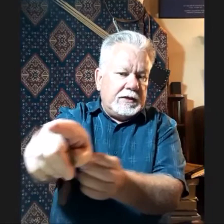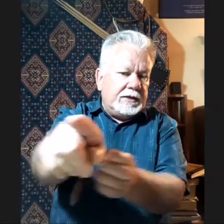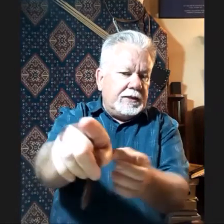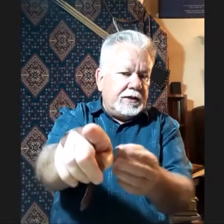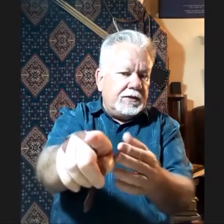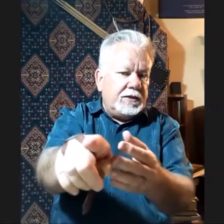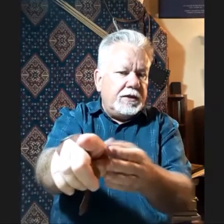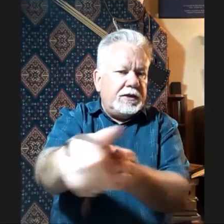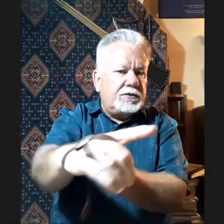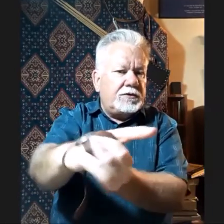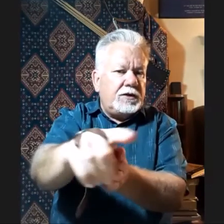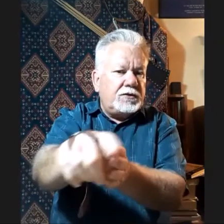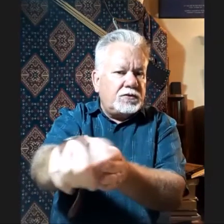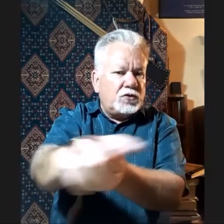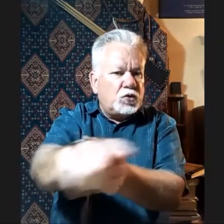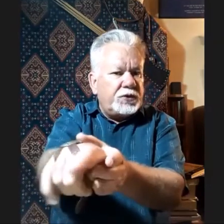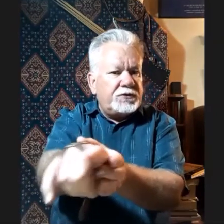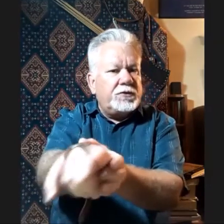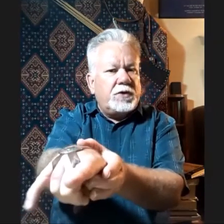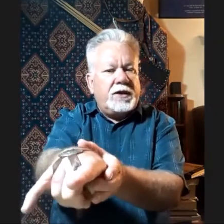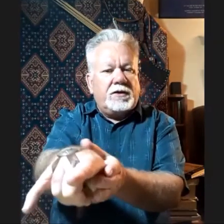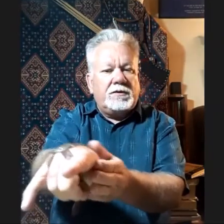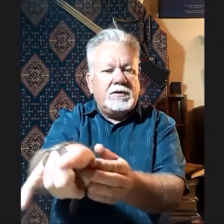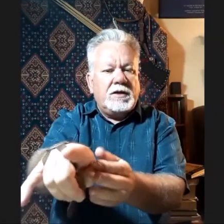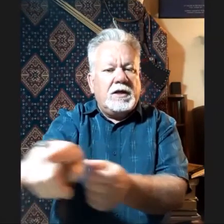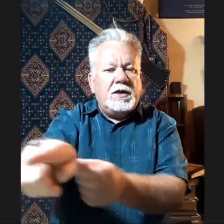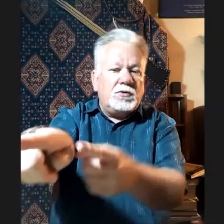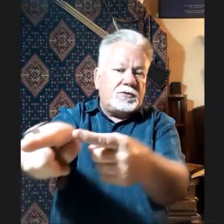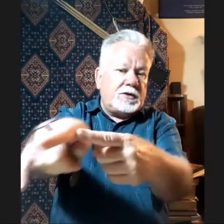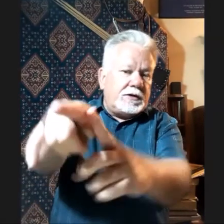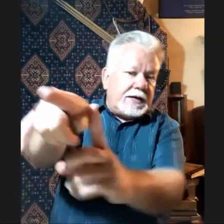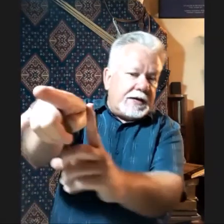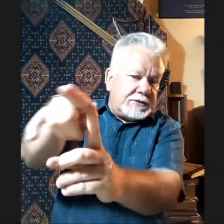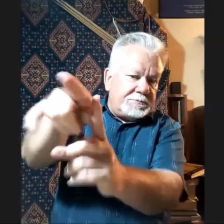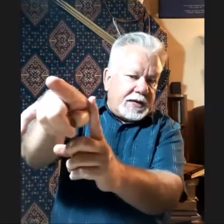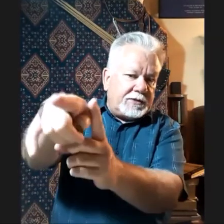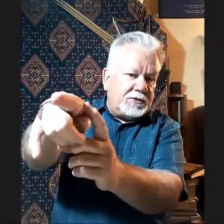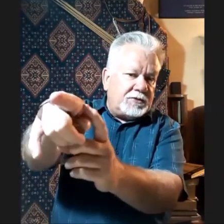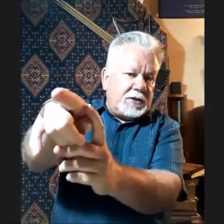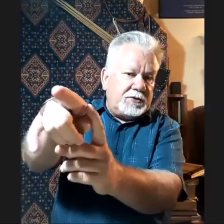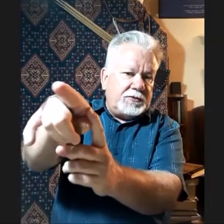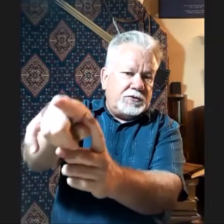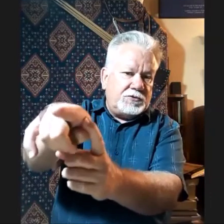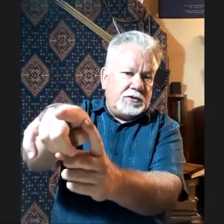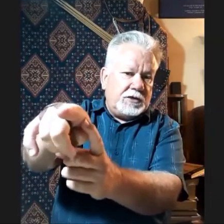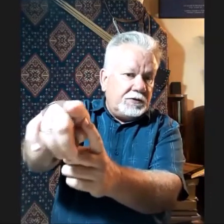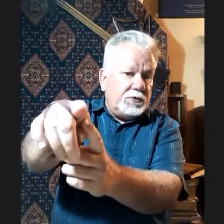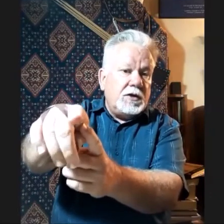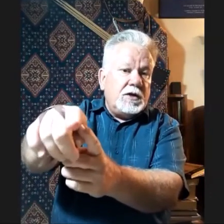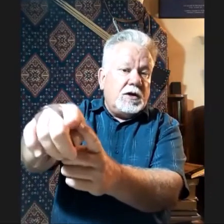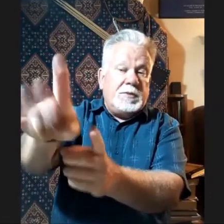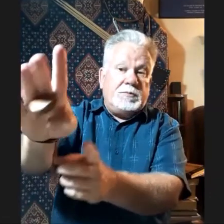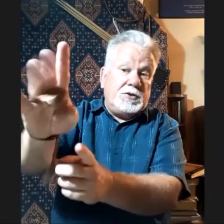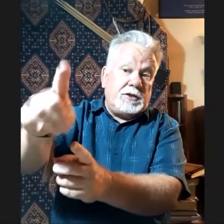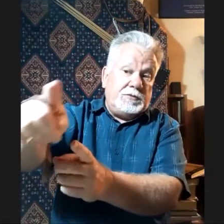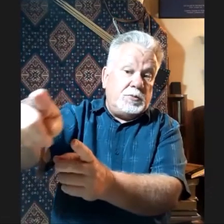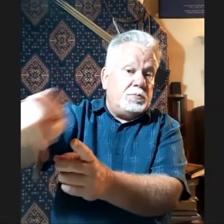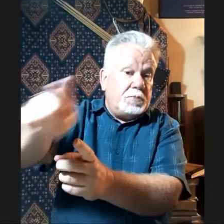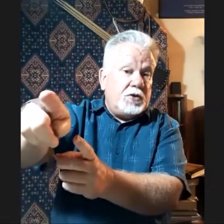then it's twisted round. It also cuts back the space for the string. I mean, particularly if you put both